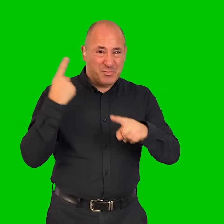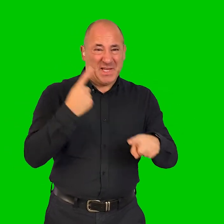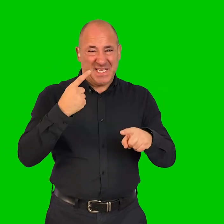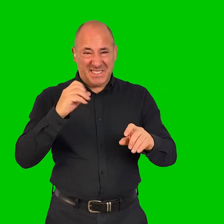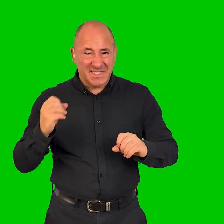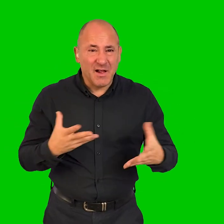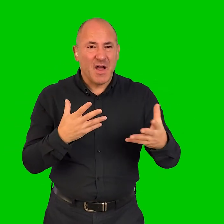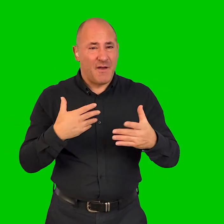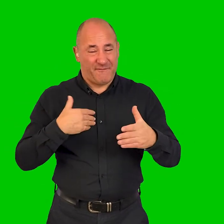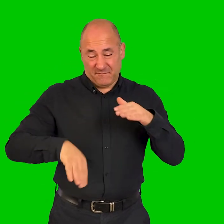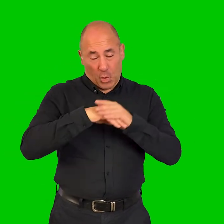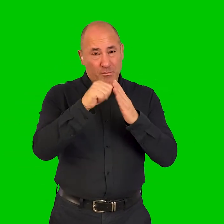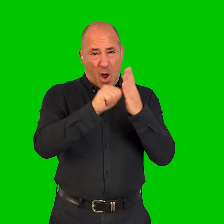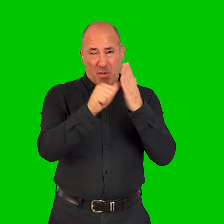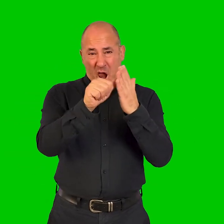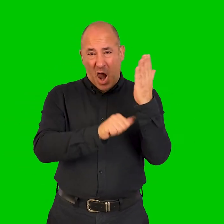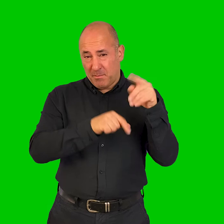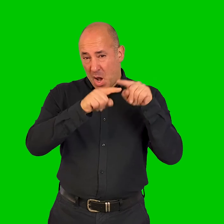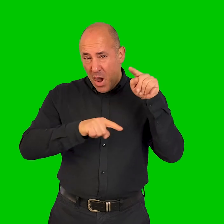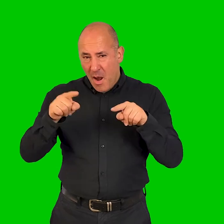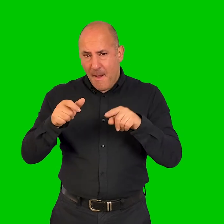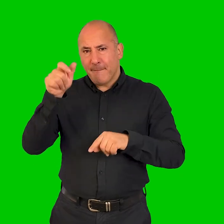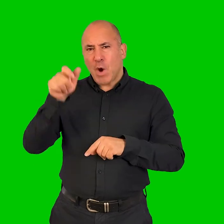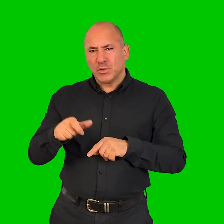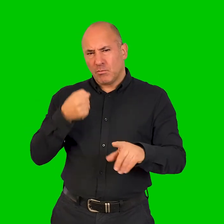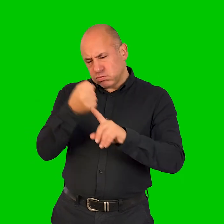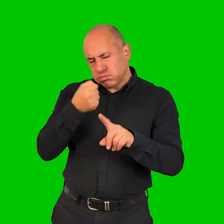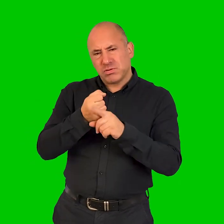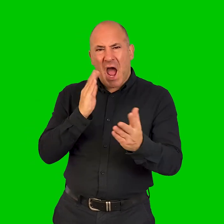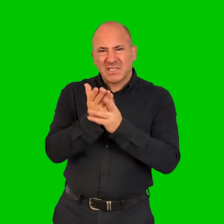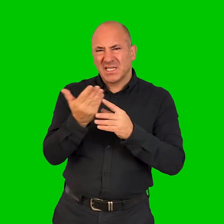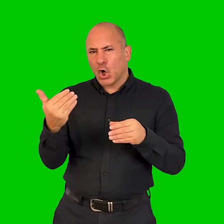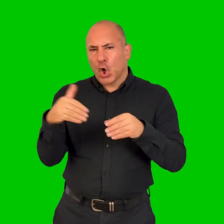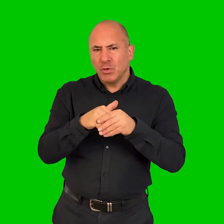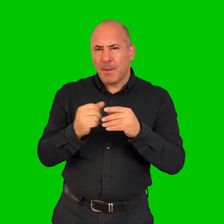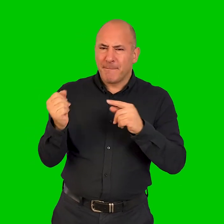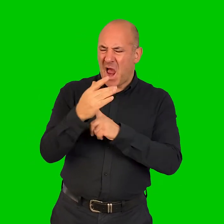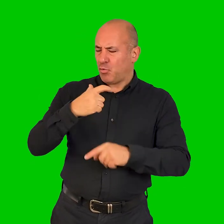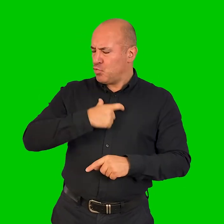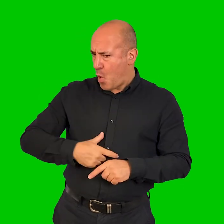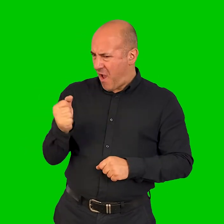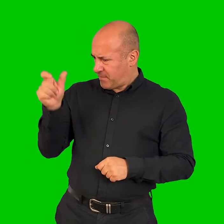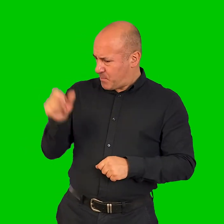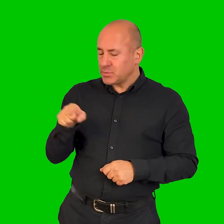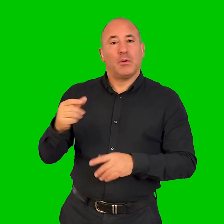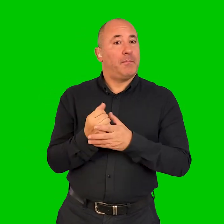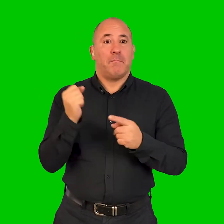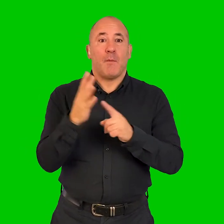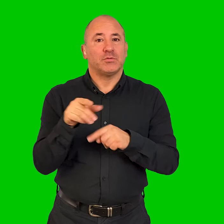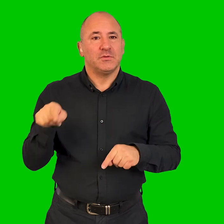City of Culture delivery, we have such a full and varied programme. Someone driving access and inclusion as